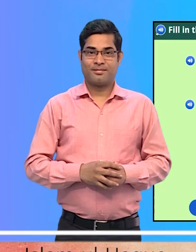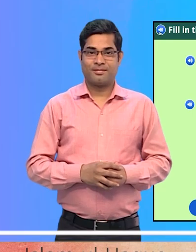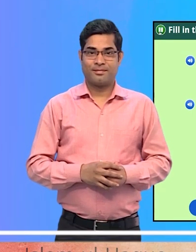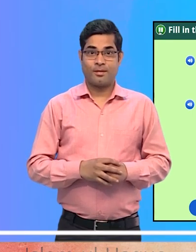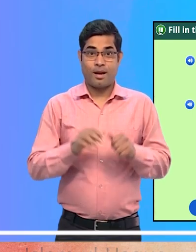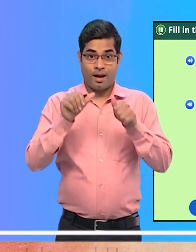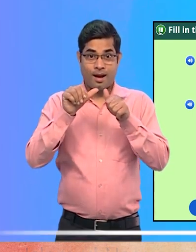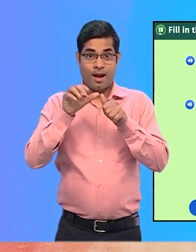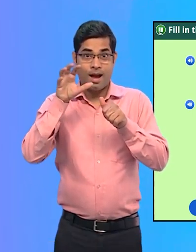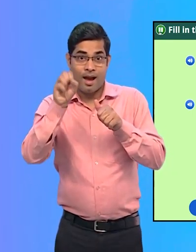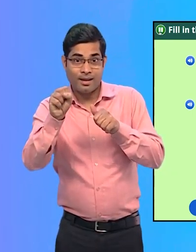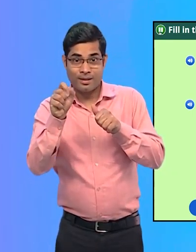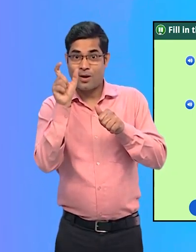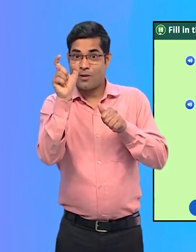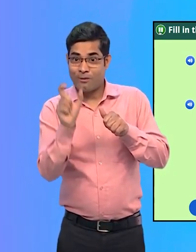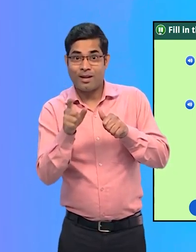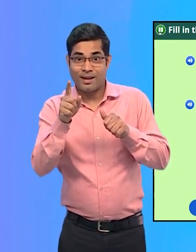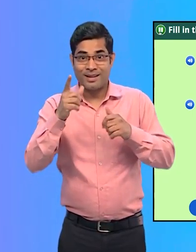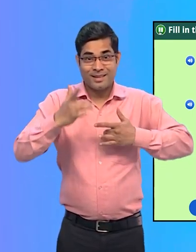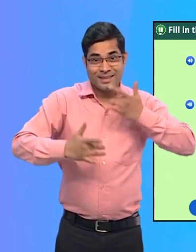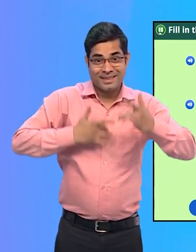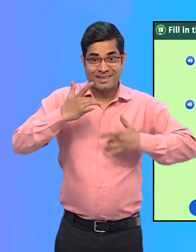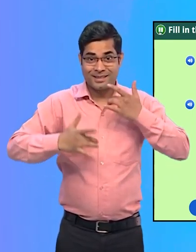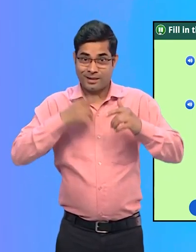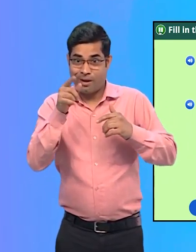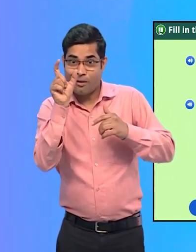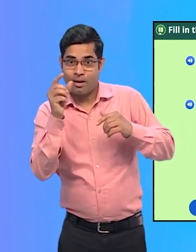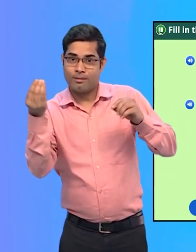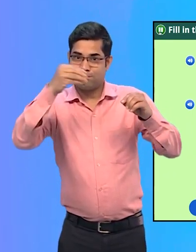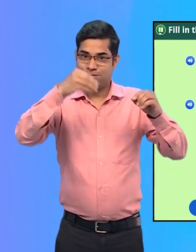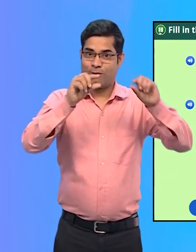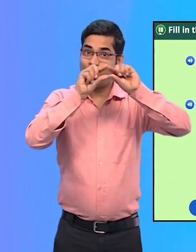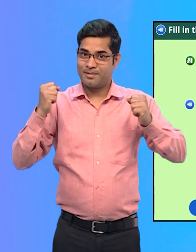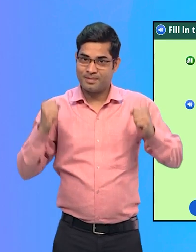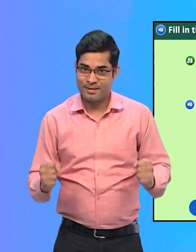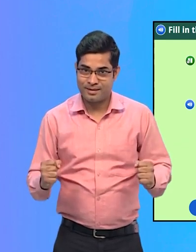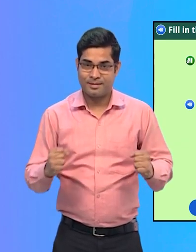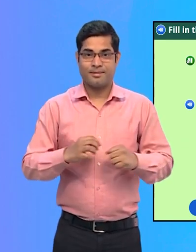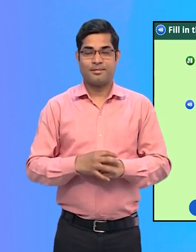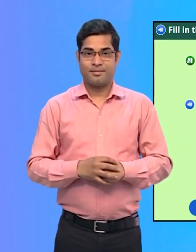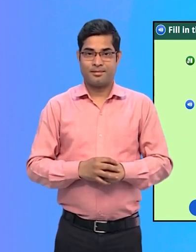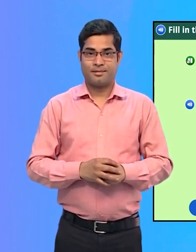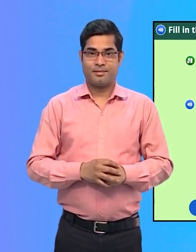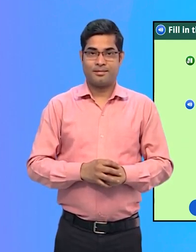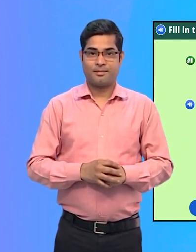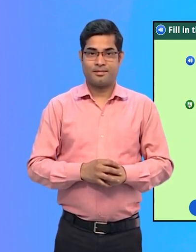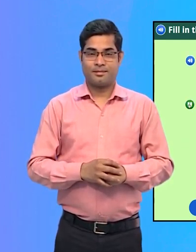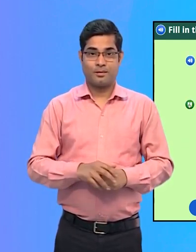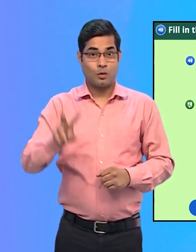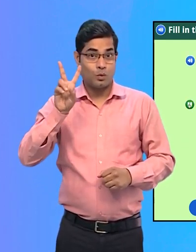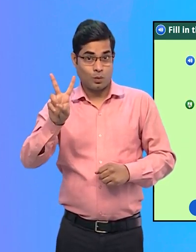Fill in the blanks with the right item of accessibility and complete these interesting facts. 1.